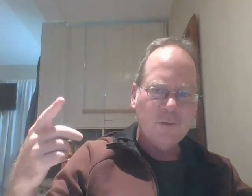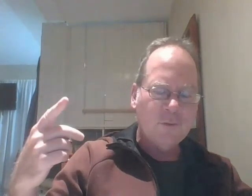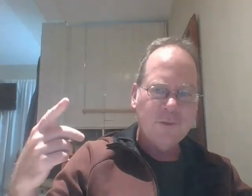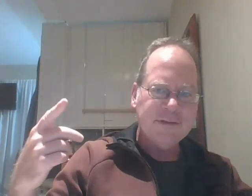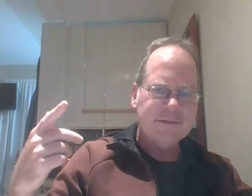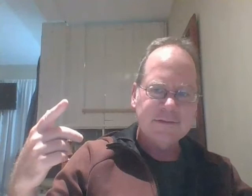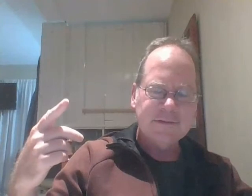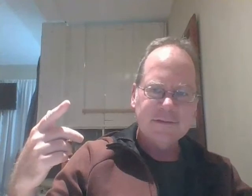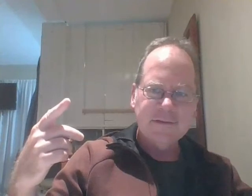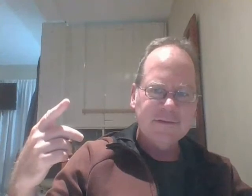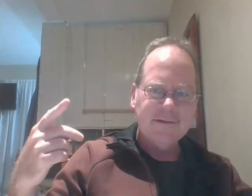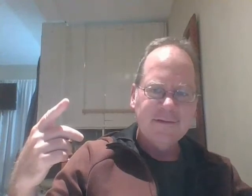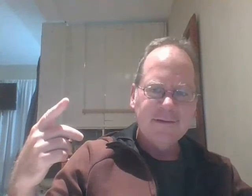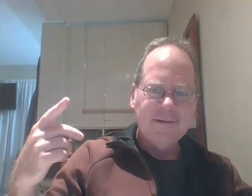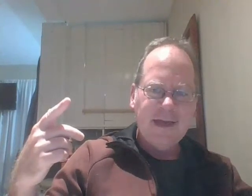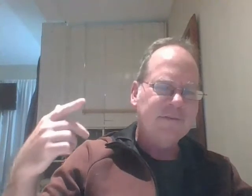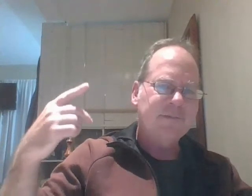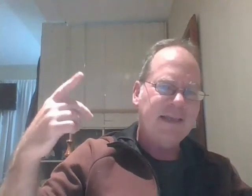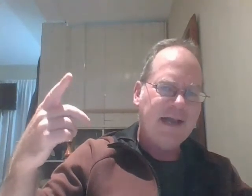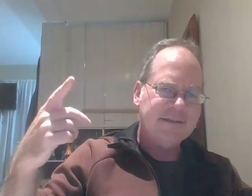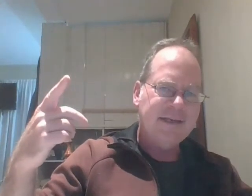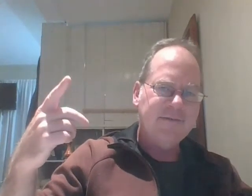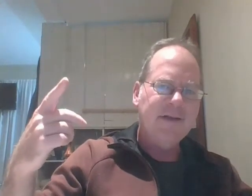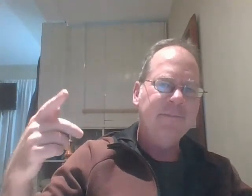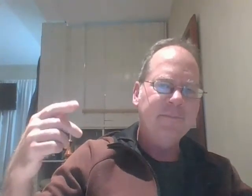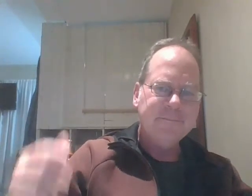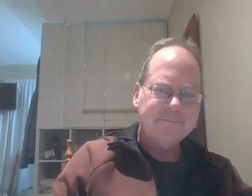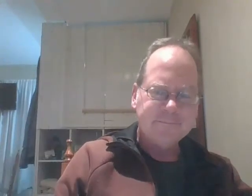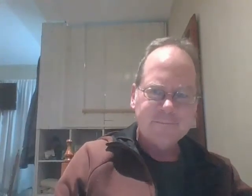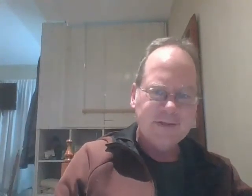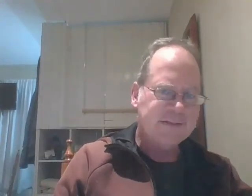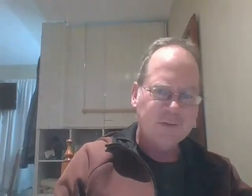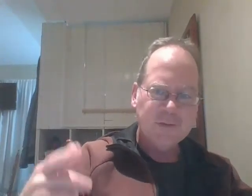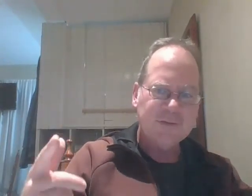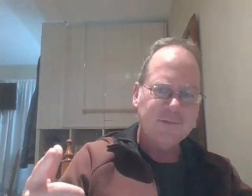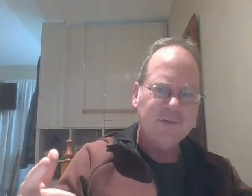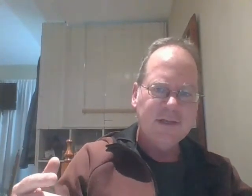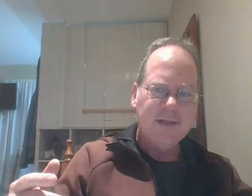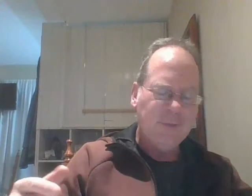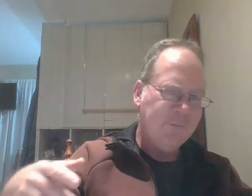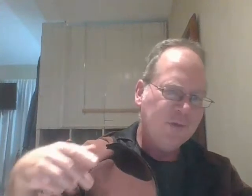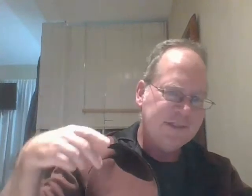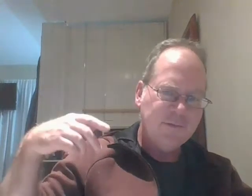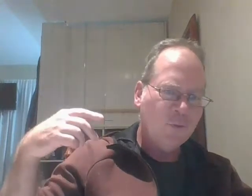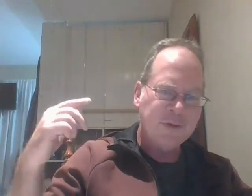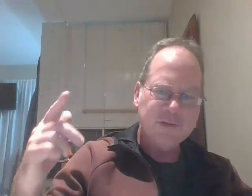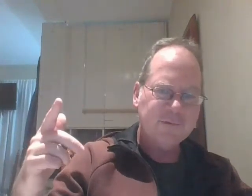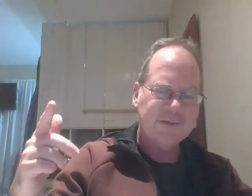coins having some cash saved up is still useful but what's even more useful is having